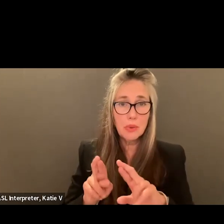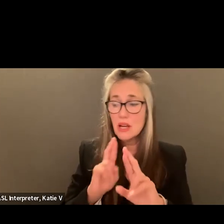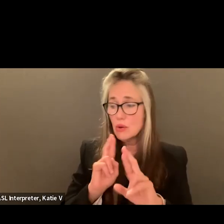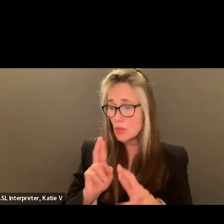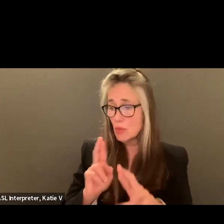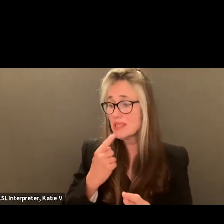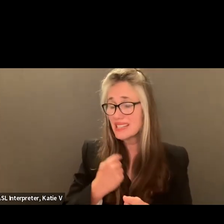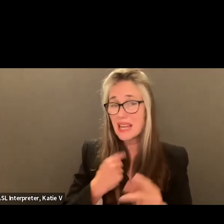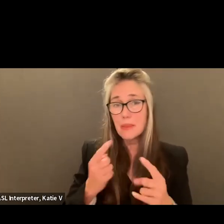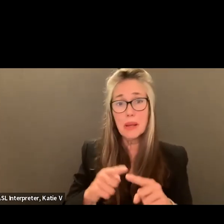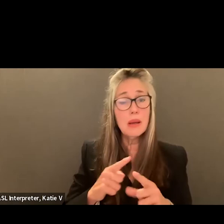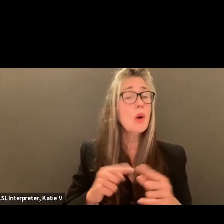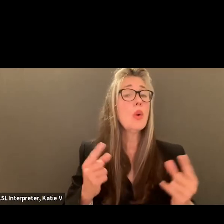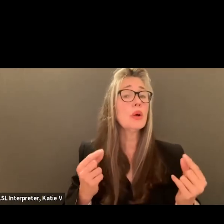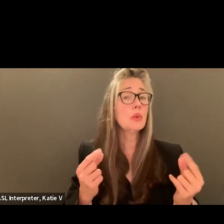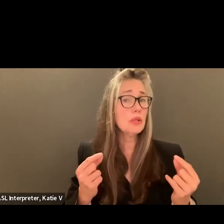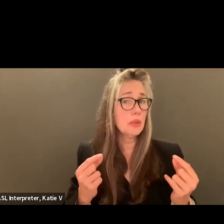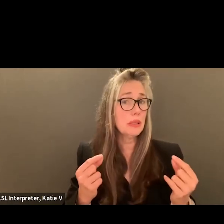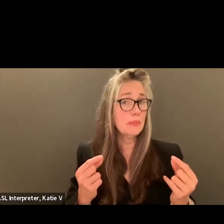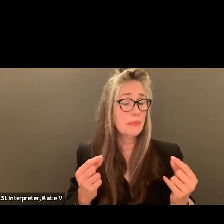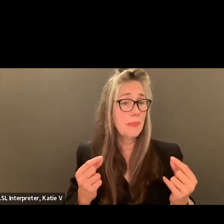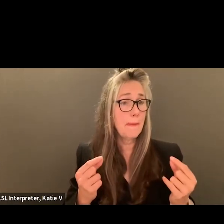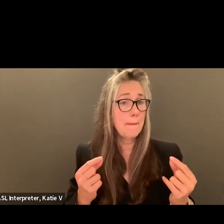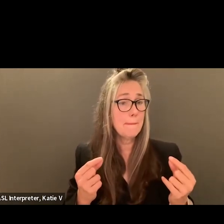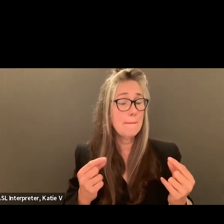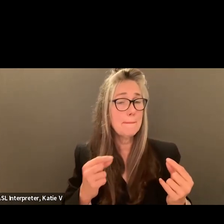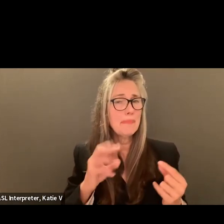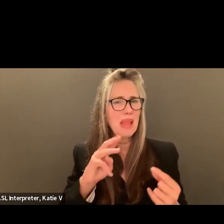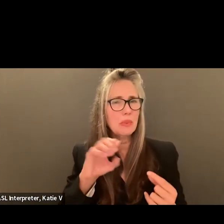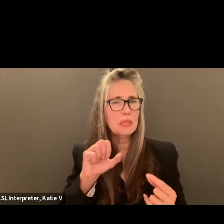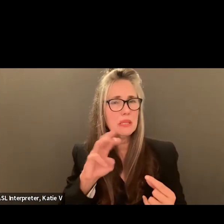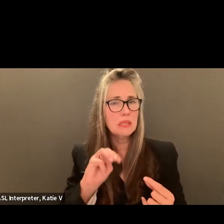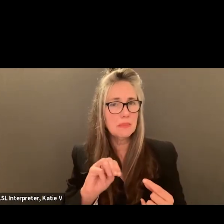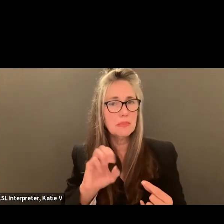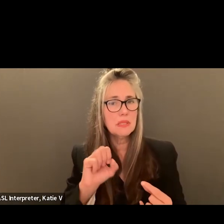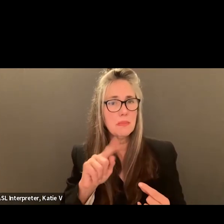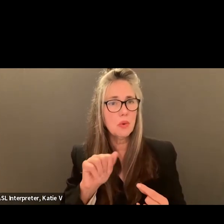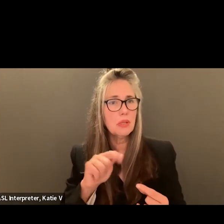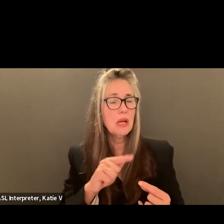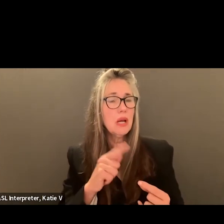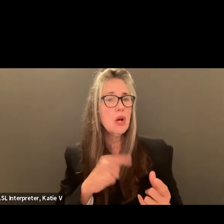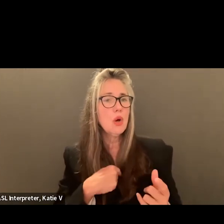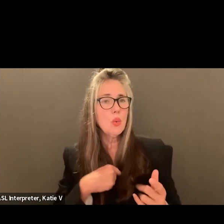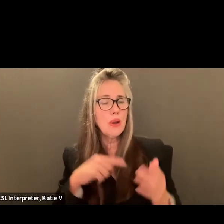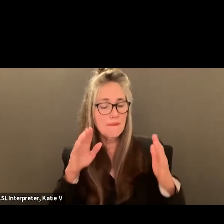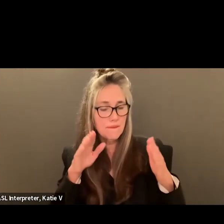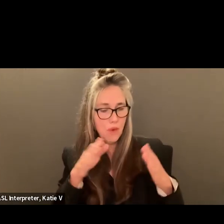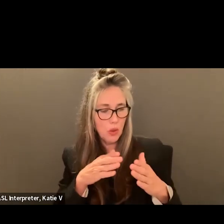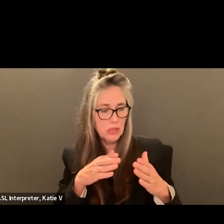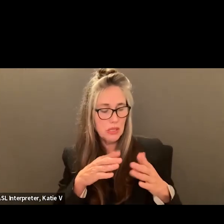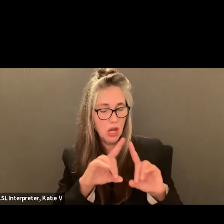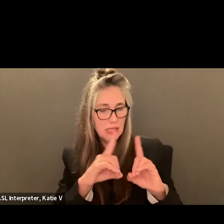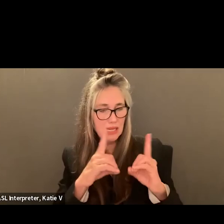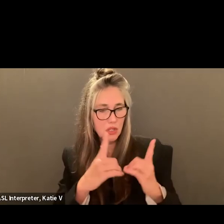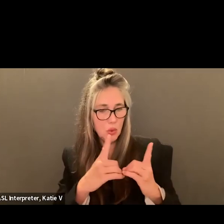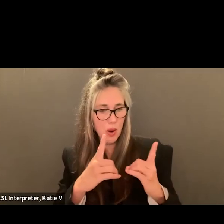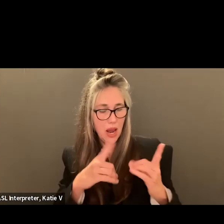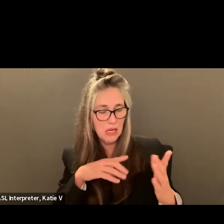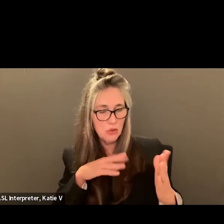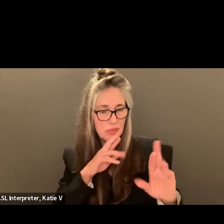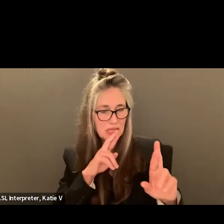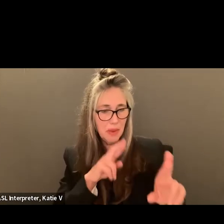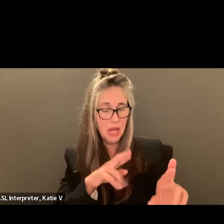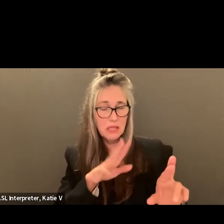that tells us this, but what are we doing? So, we're working on a district-wide response for school-wide lessons on social